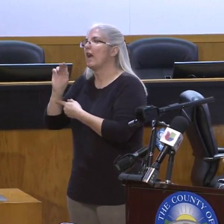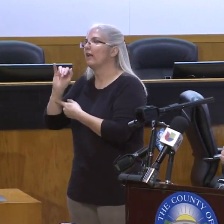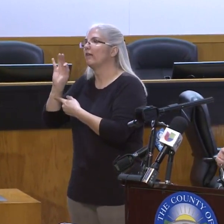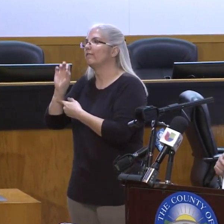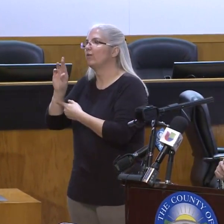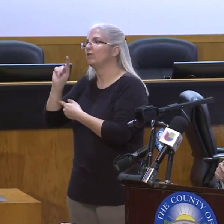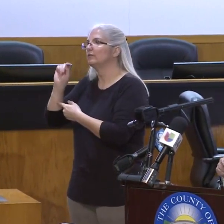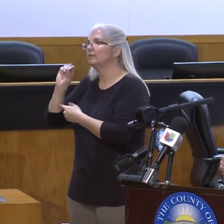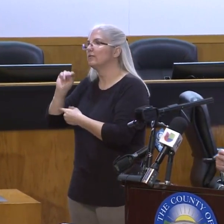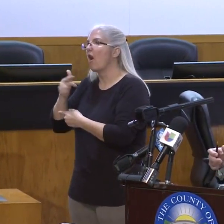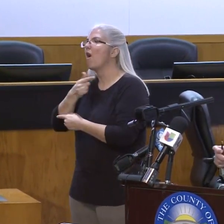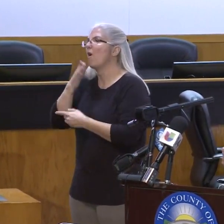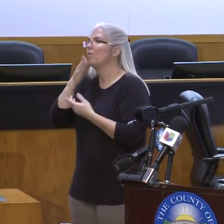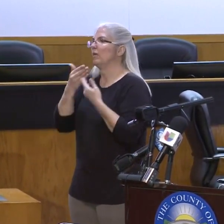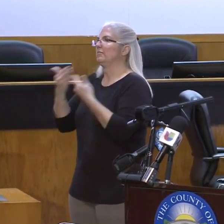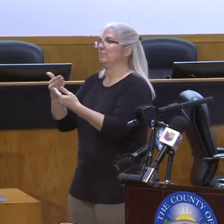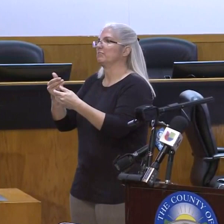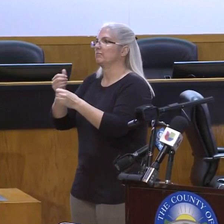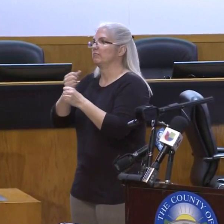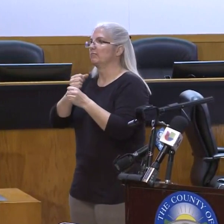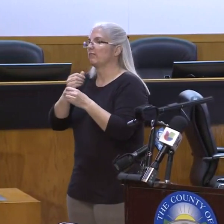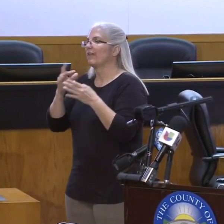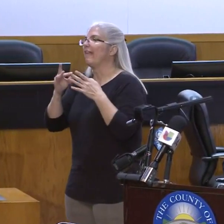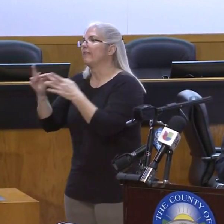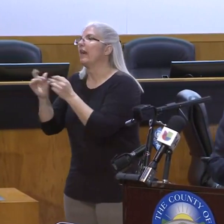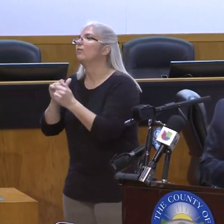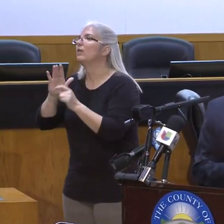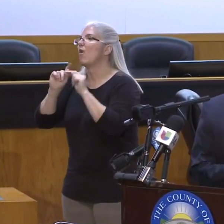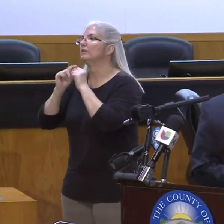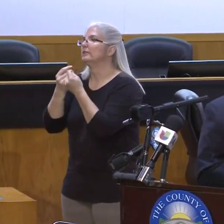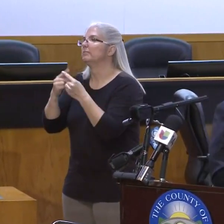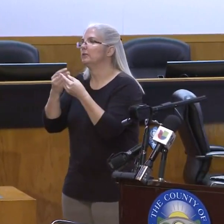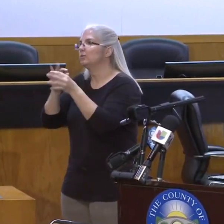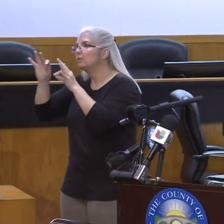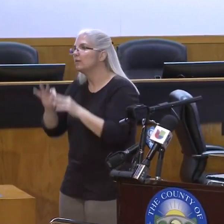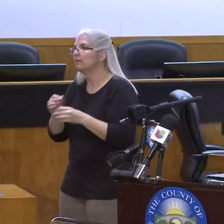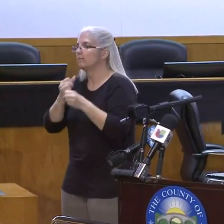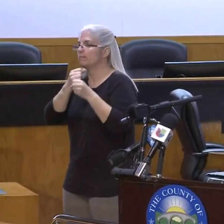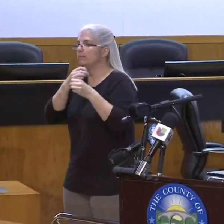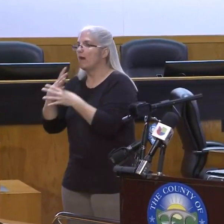effort to get ready when it comes to capacity in our hospital system. Dr. Tong.